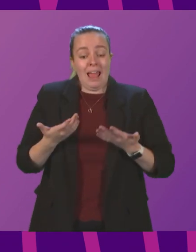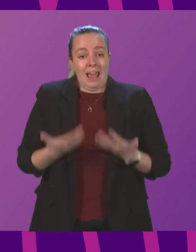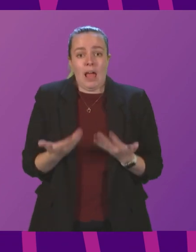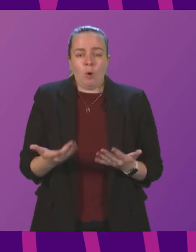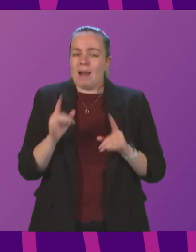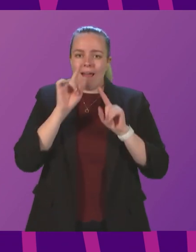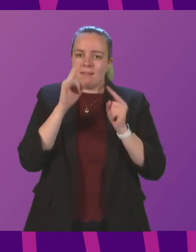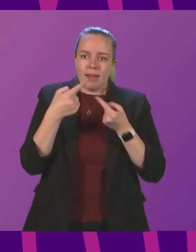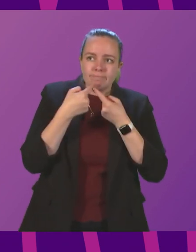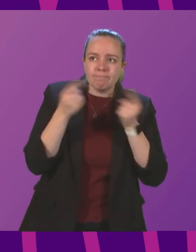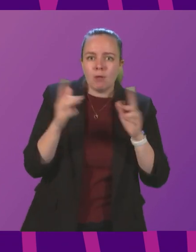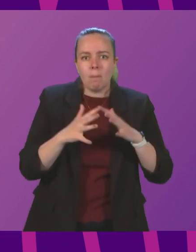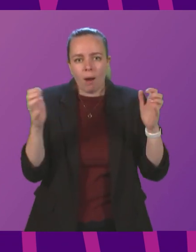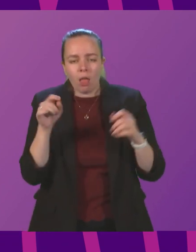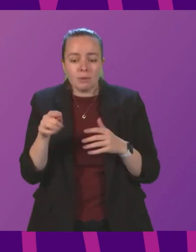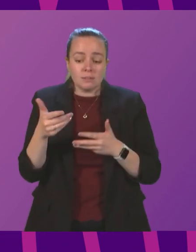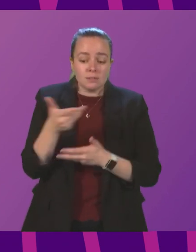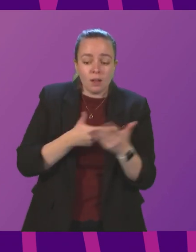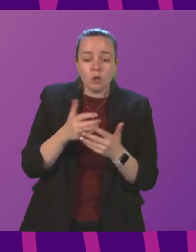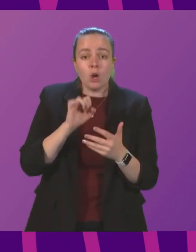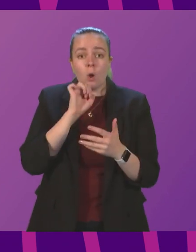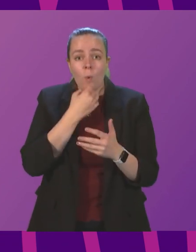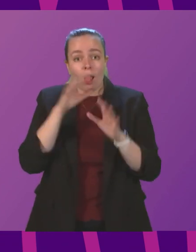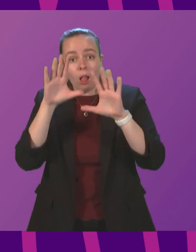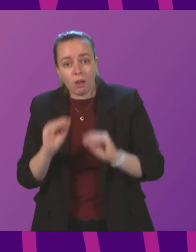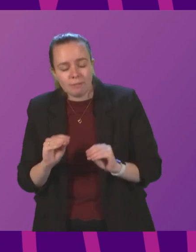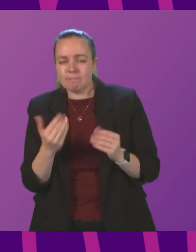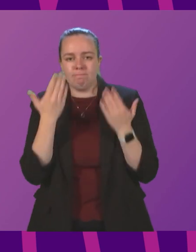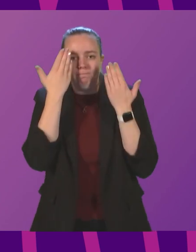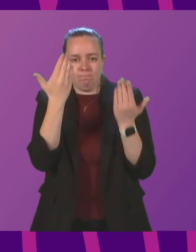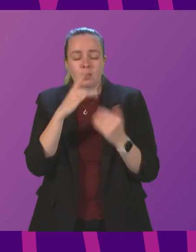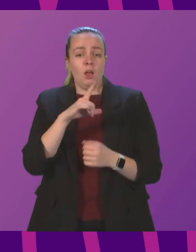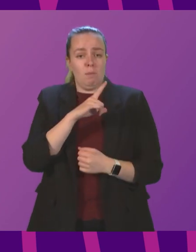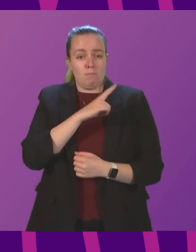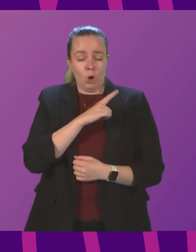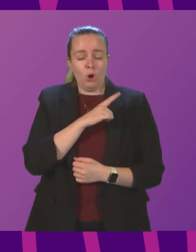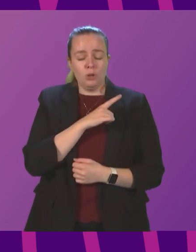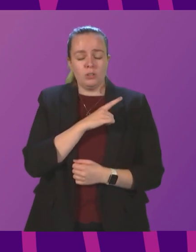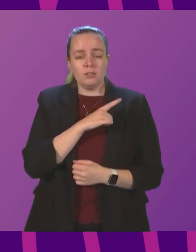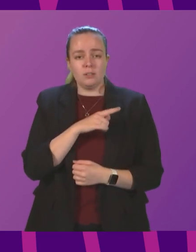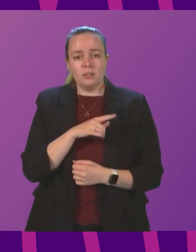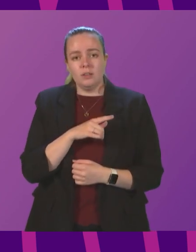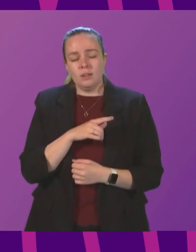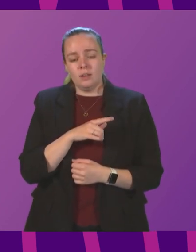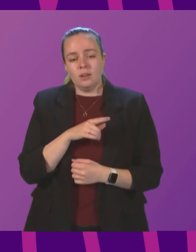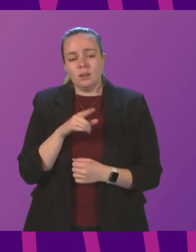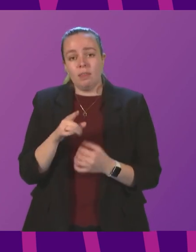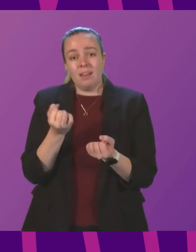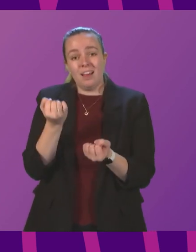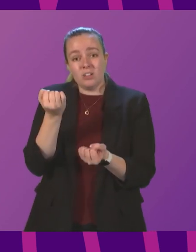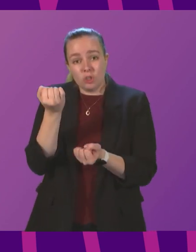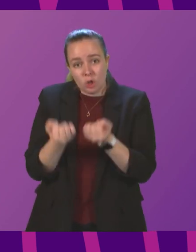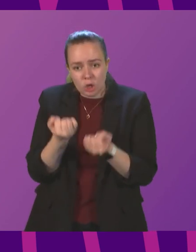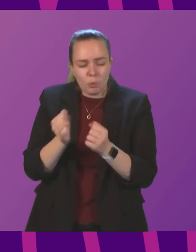cannot say to parliament whether the discussions will be concluded by then because fundamentally the judgment